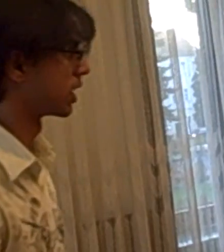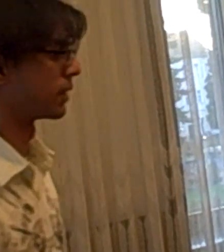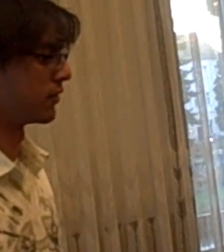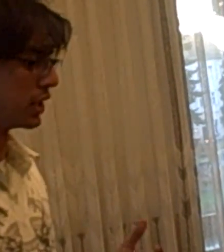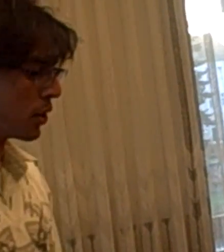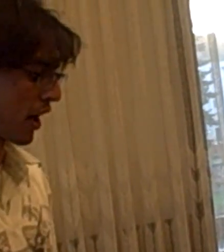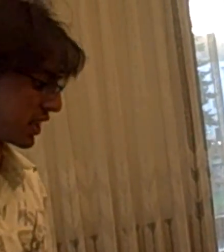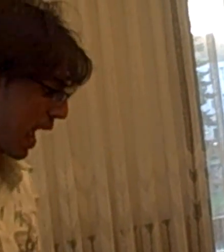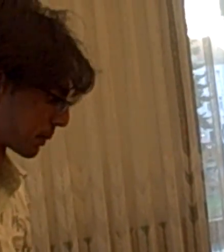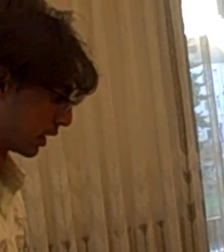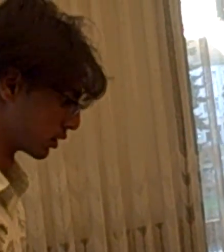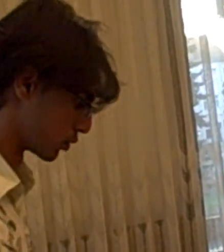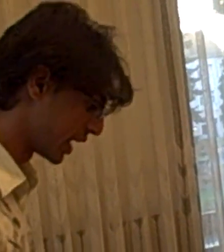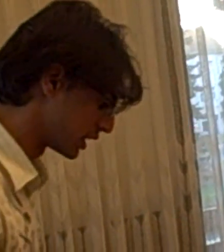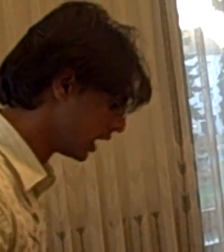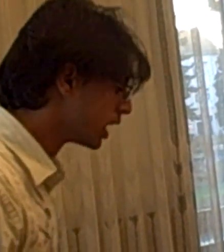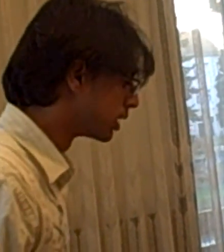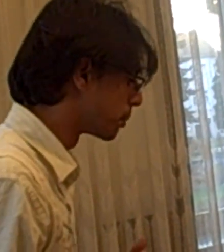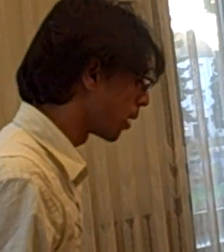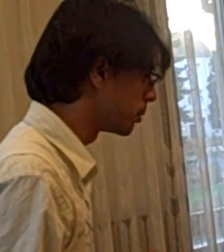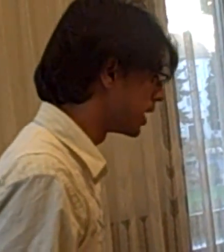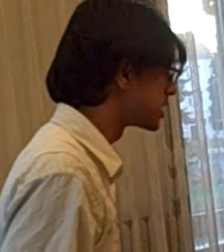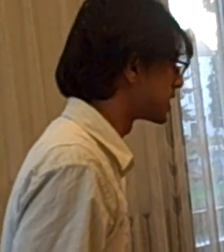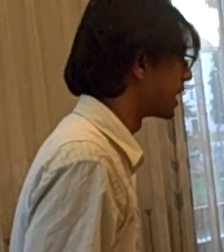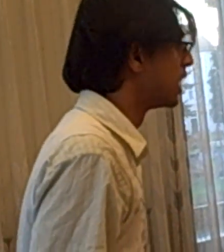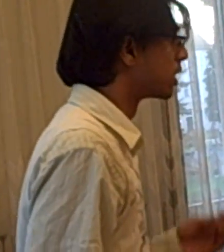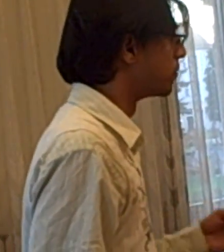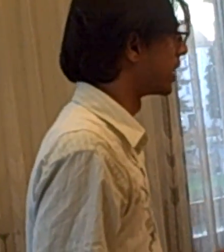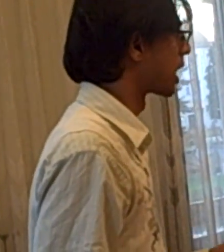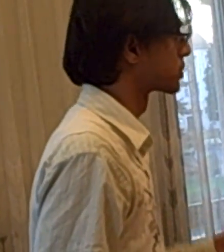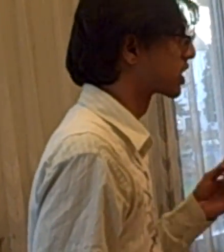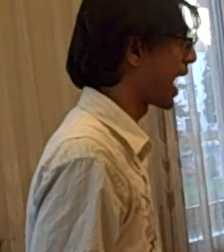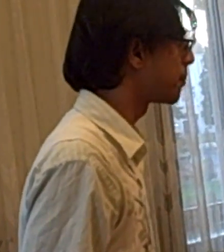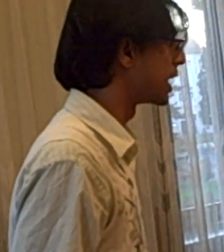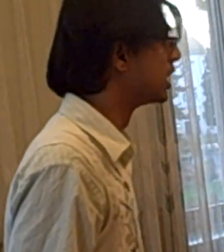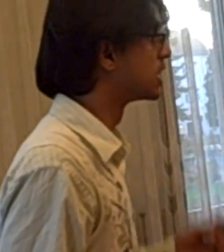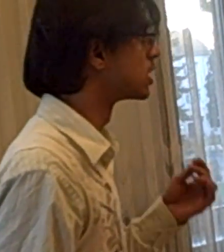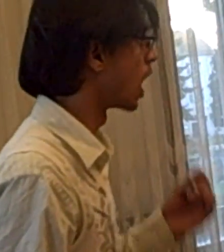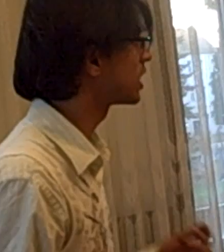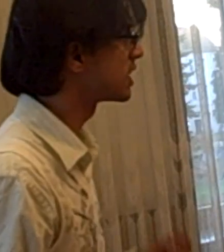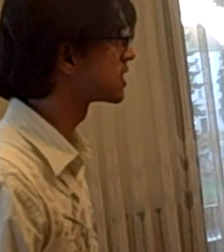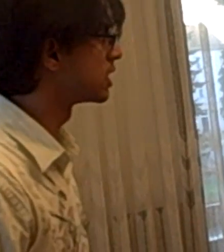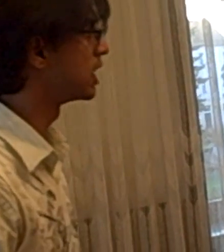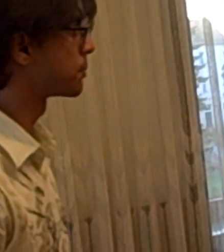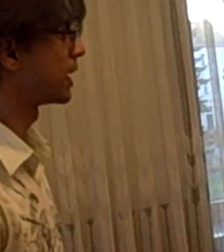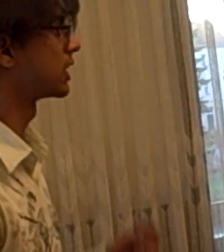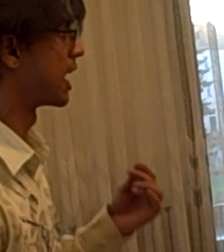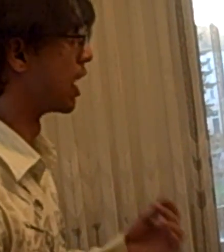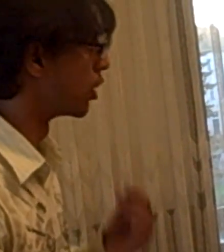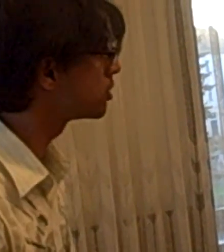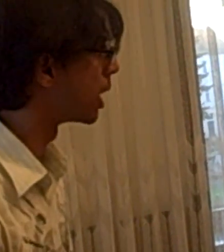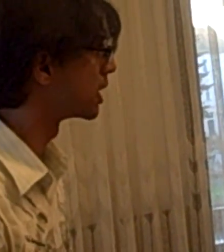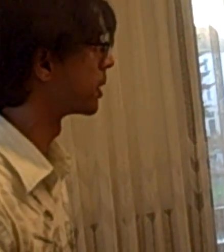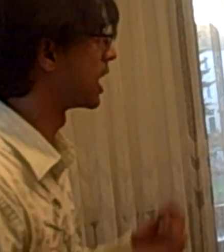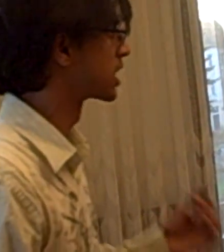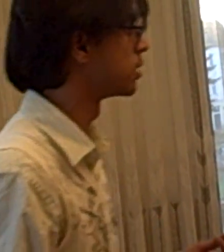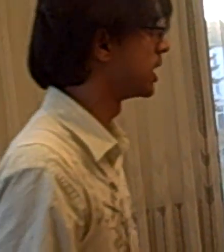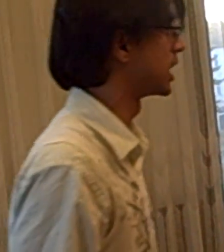them that we do have this absolute right, the problem is that when it comes to gambling, they're not necessarily spending their own money, but they're accumulating